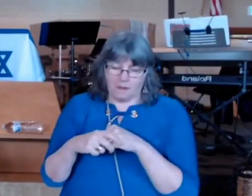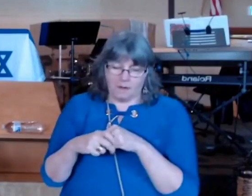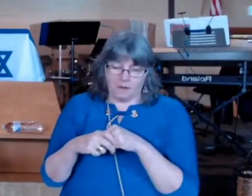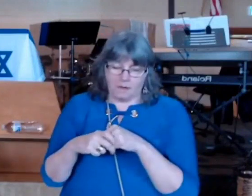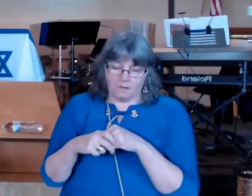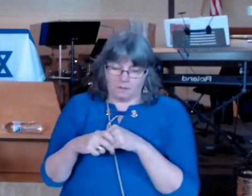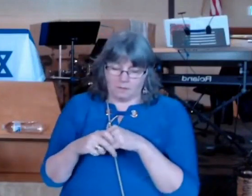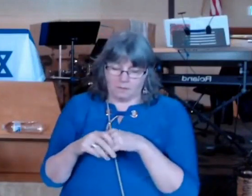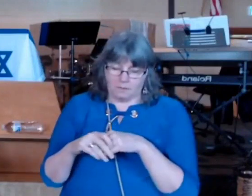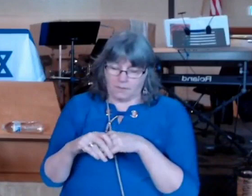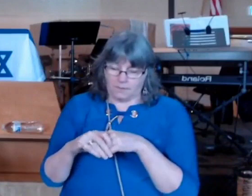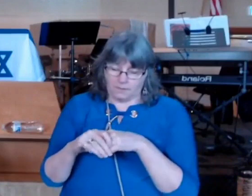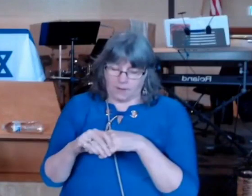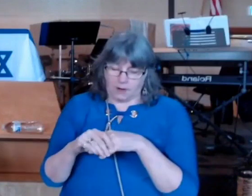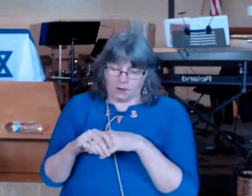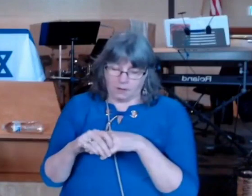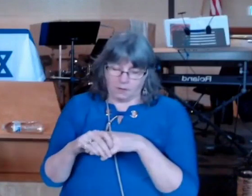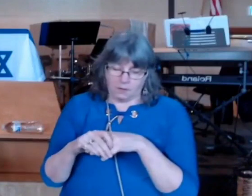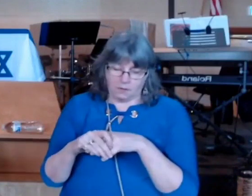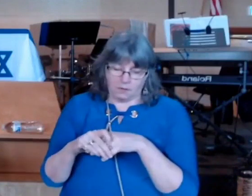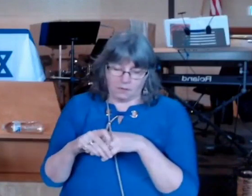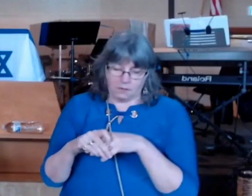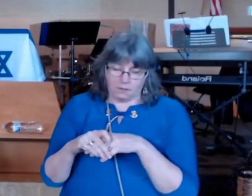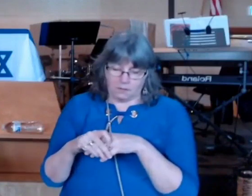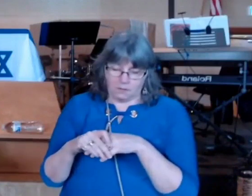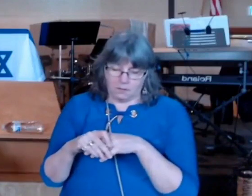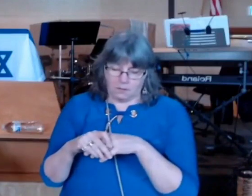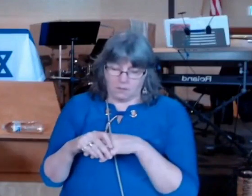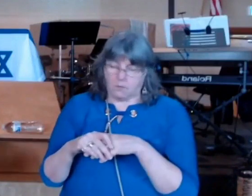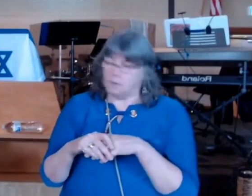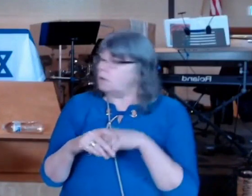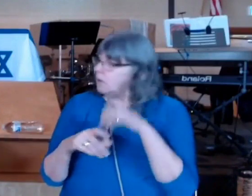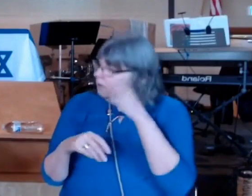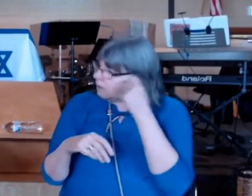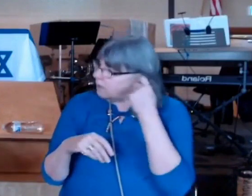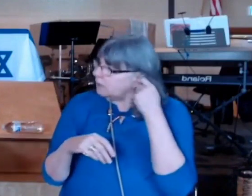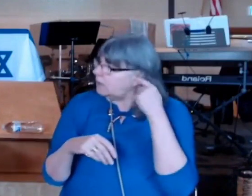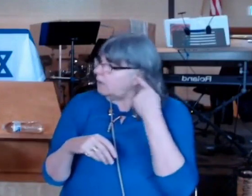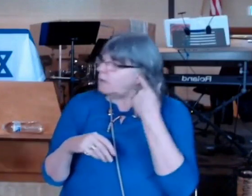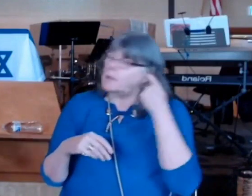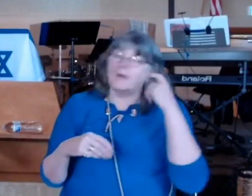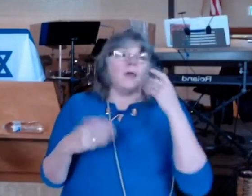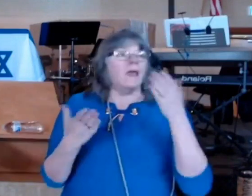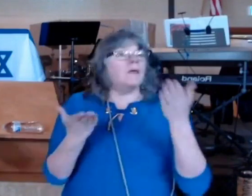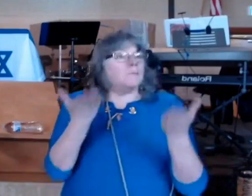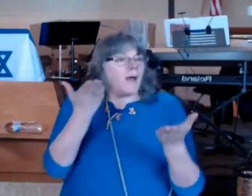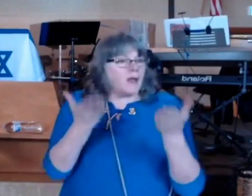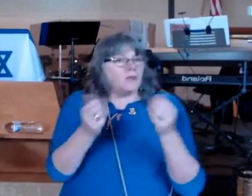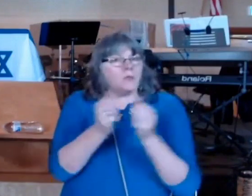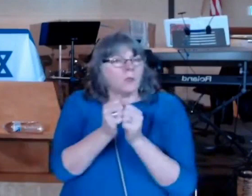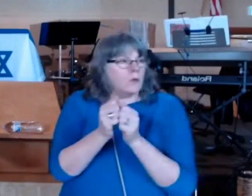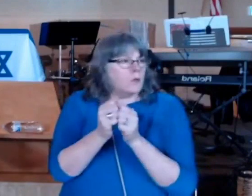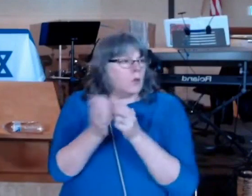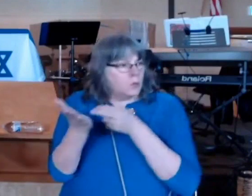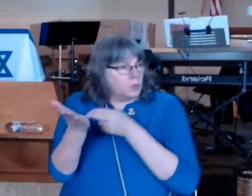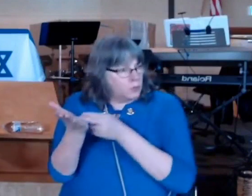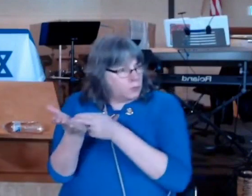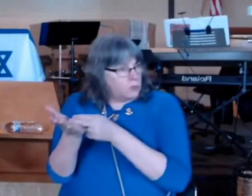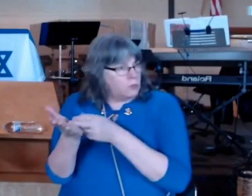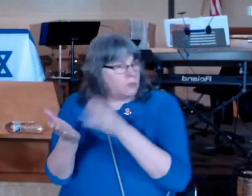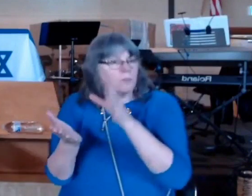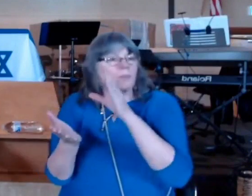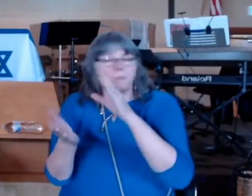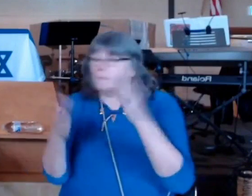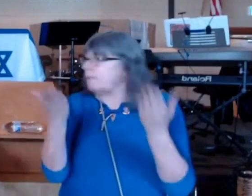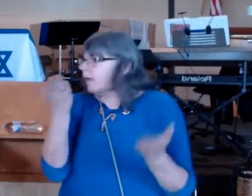not level is fair with truth and mercy is was that